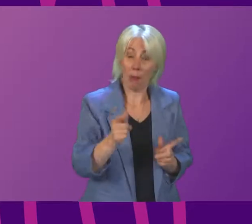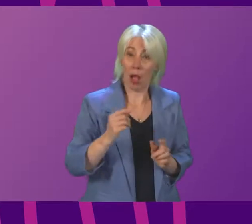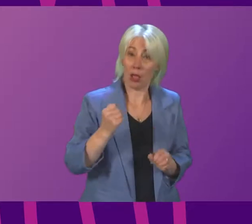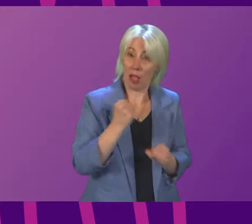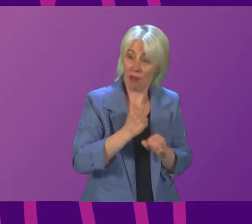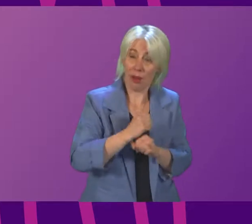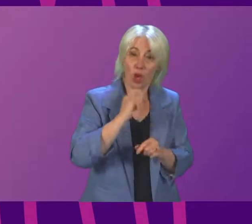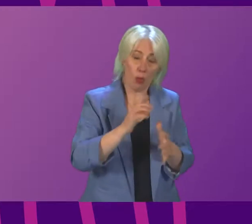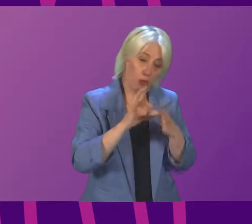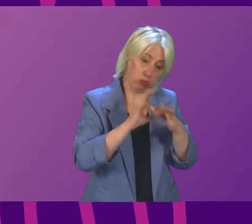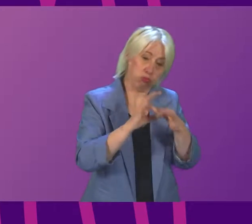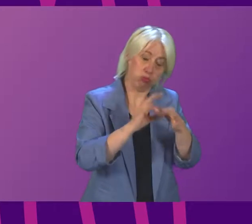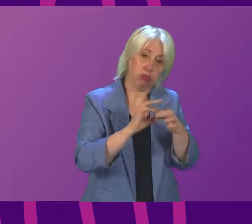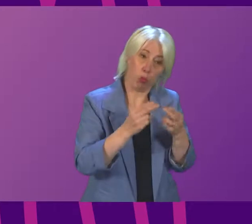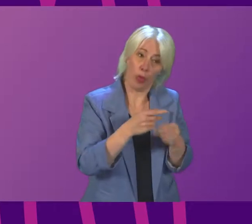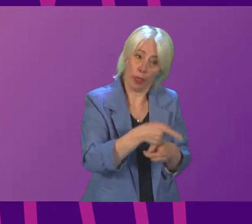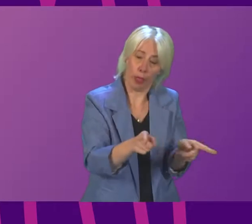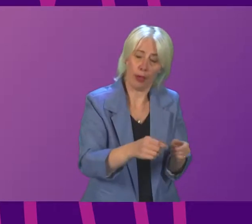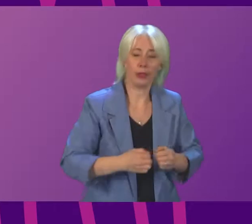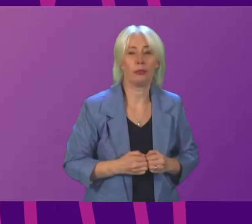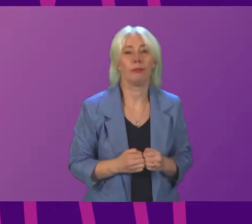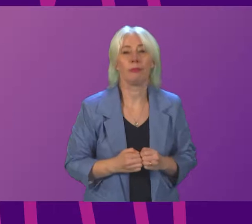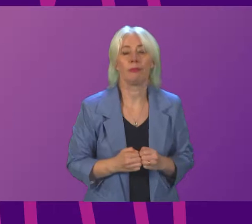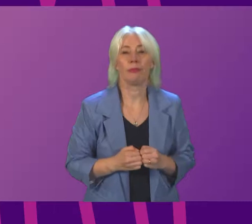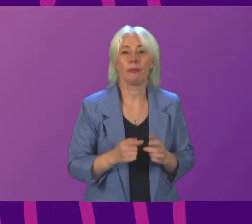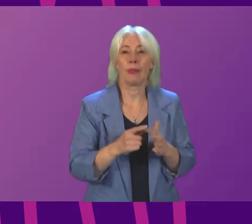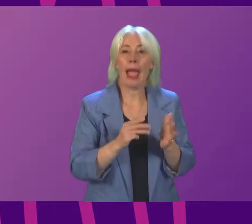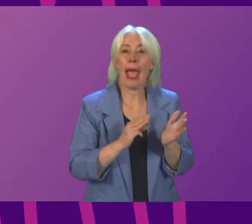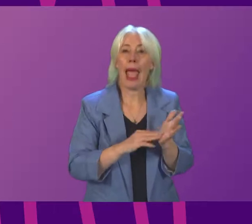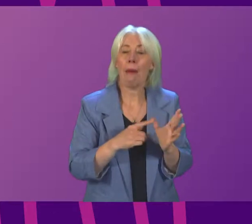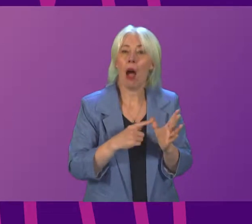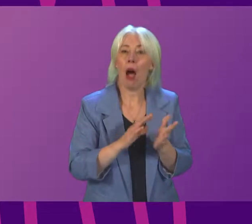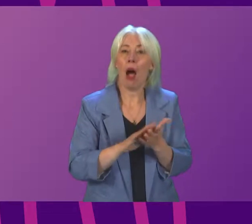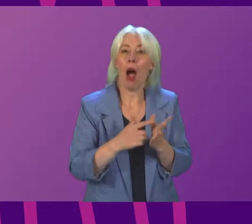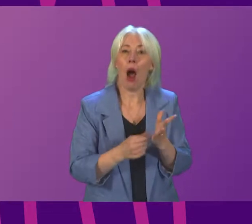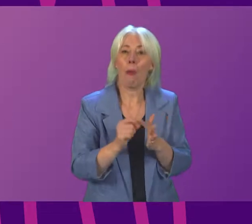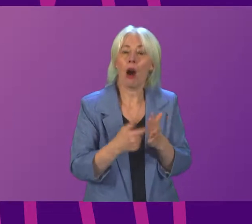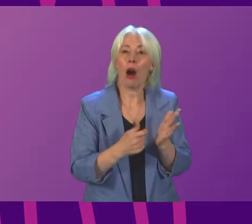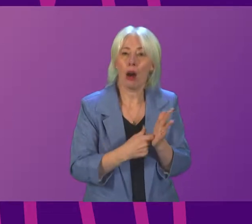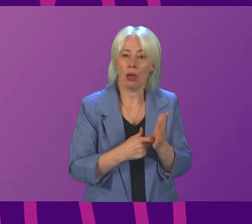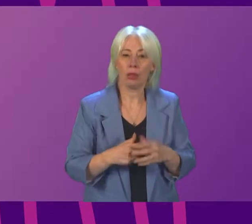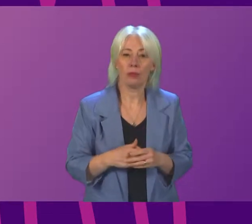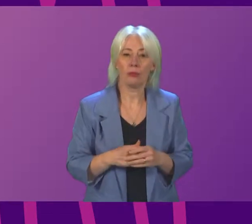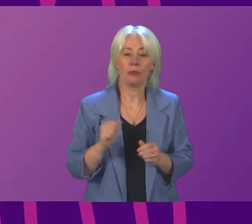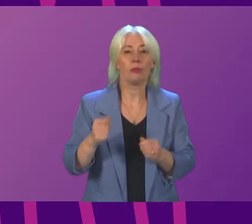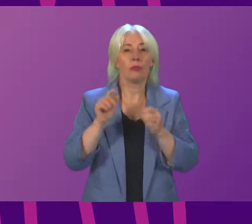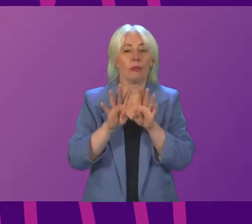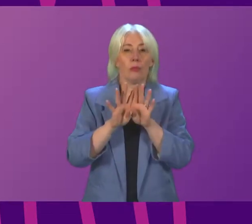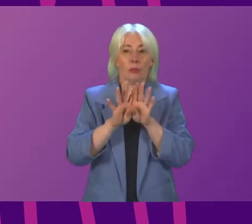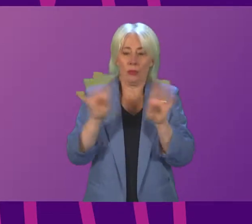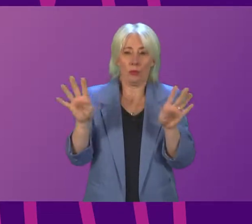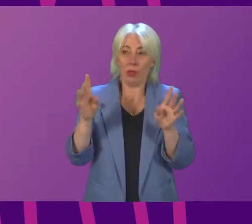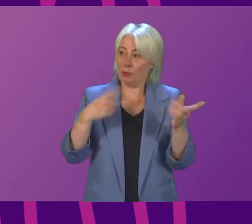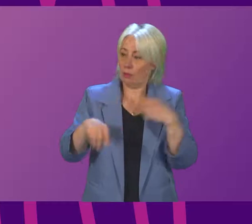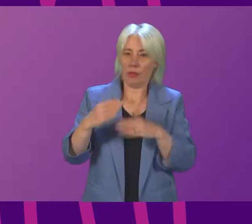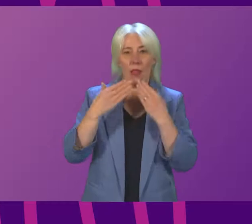constructively on that question. Emma Harper. Thank you, President and Officer. Will the Cabinet Secretary join me in thanking